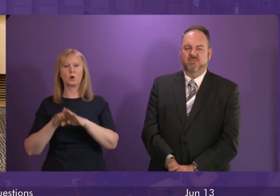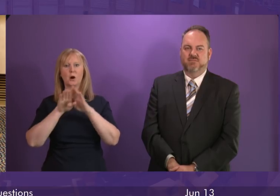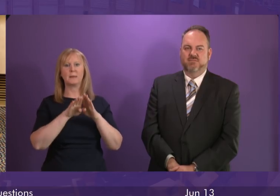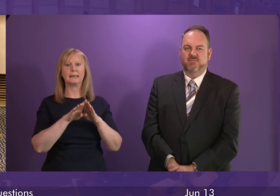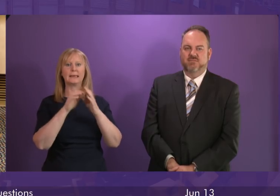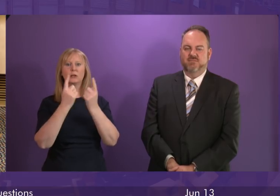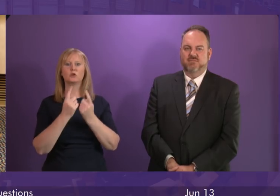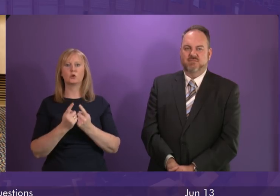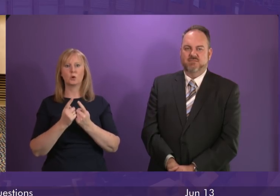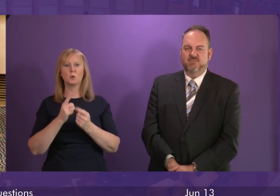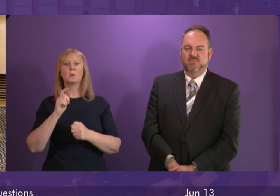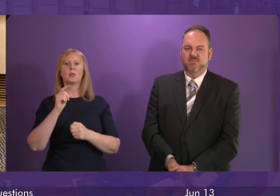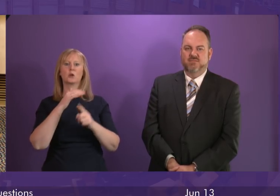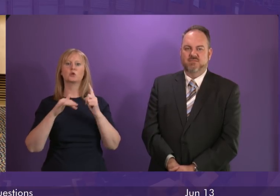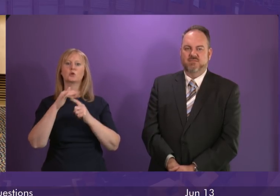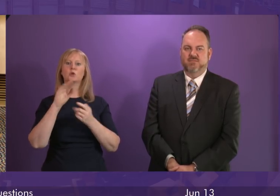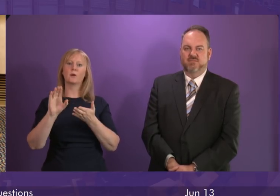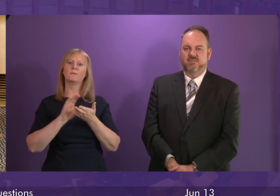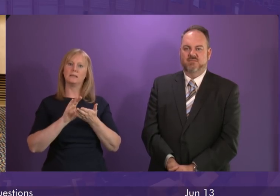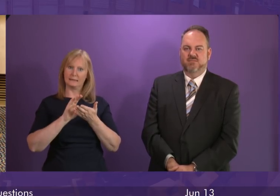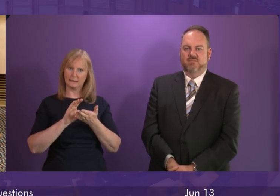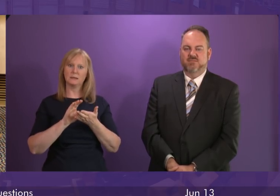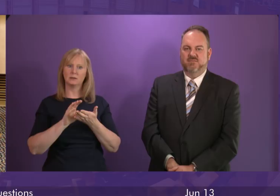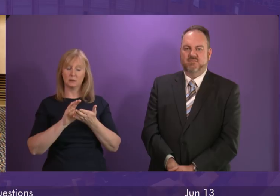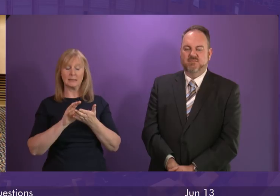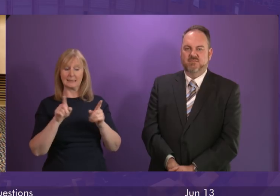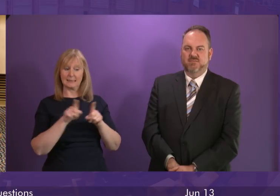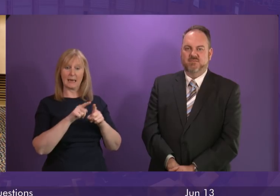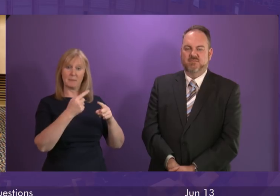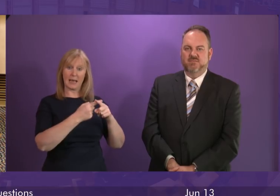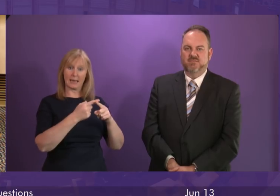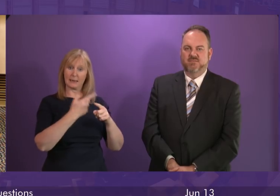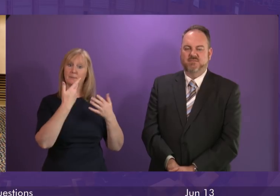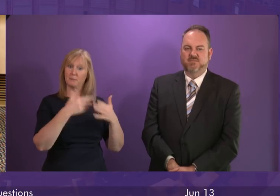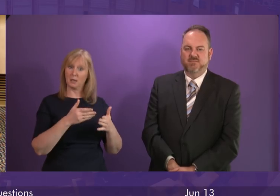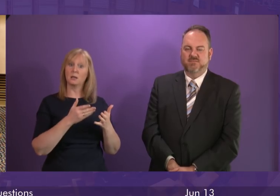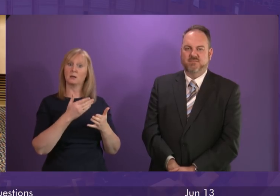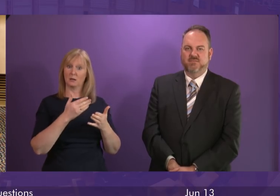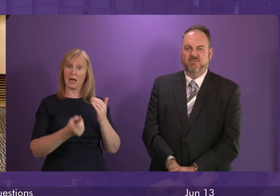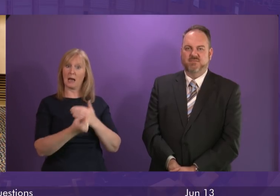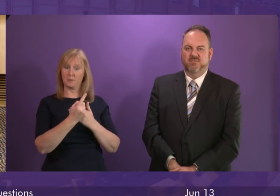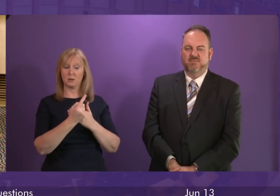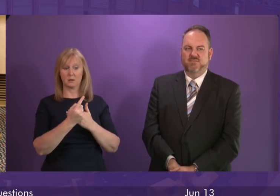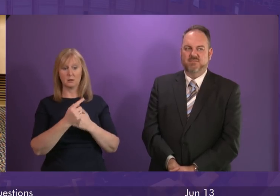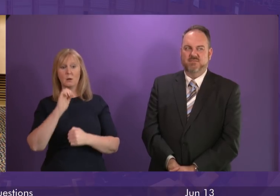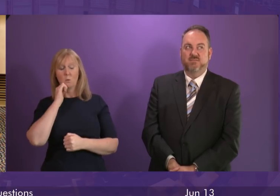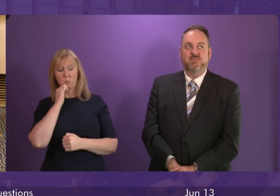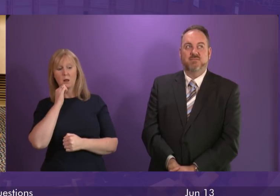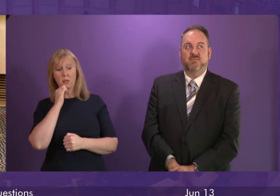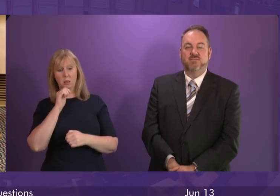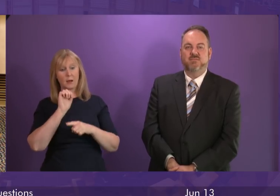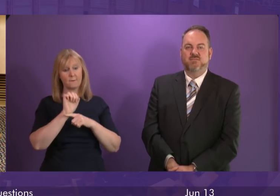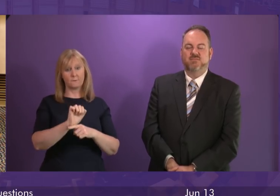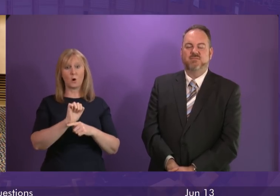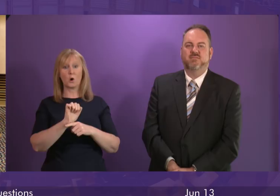European social funding. Similar problems have been identified in England. But we are determined to avoid any charity or third sector body suffering as a